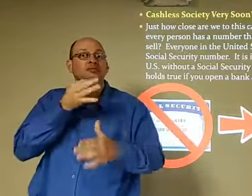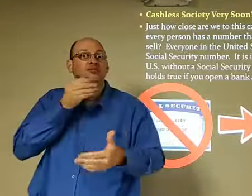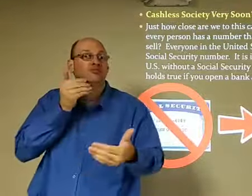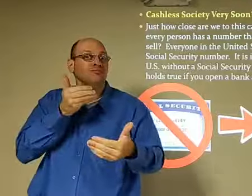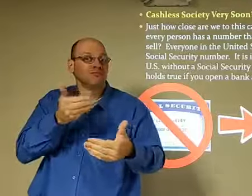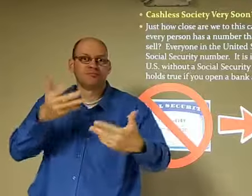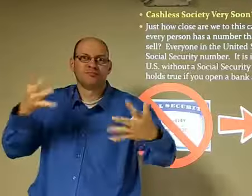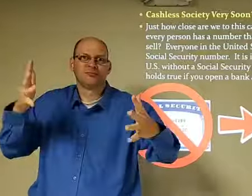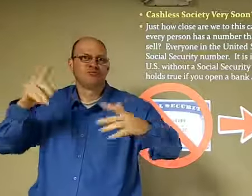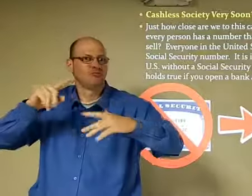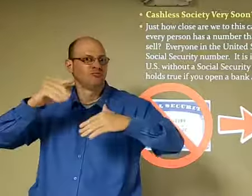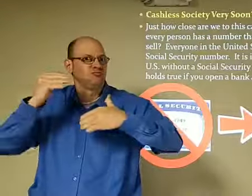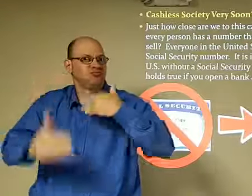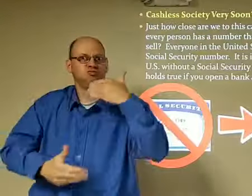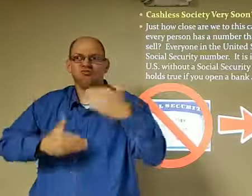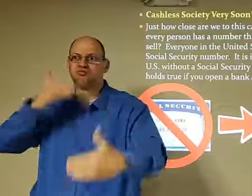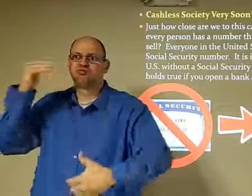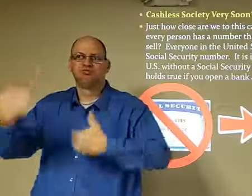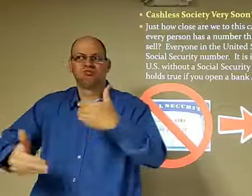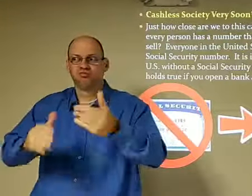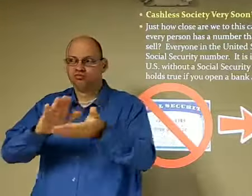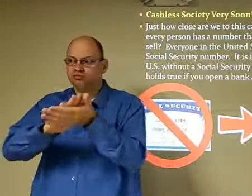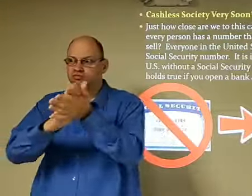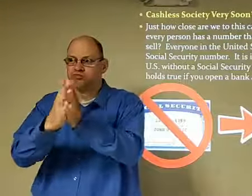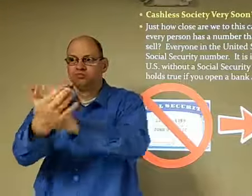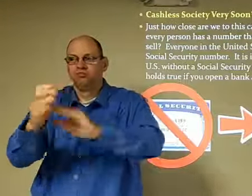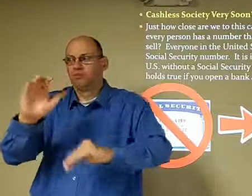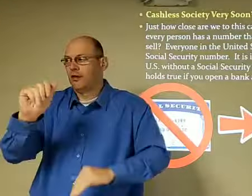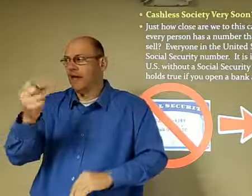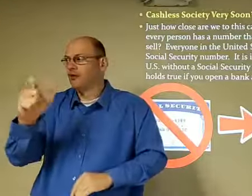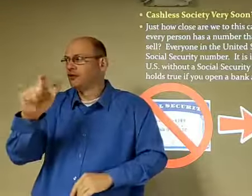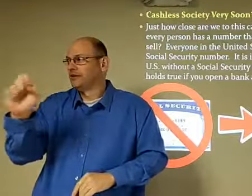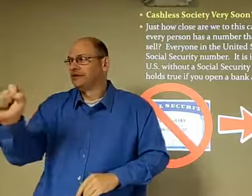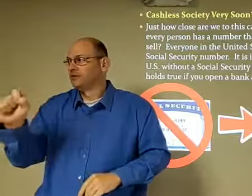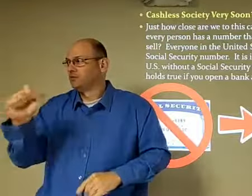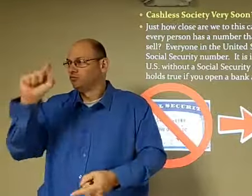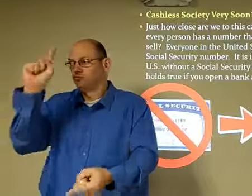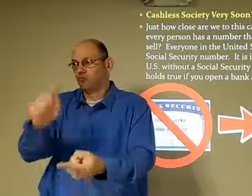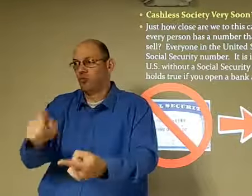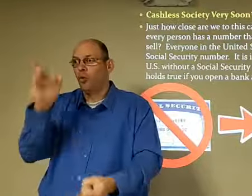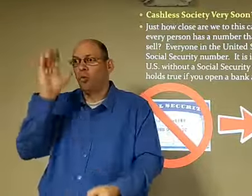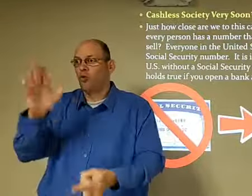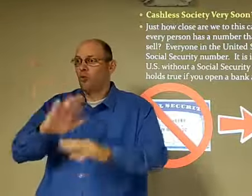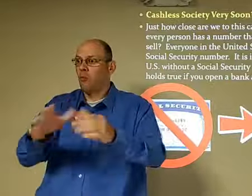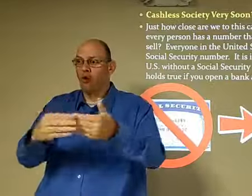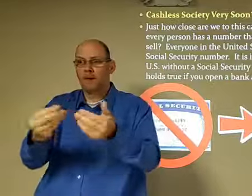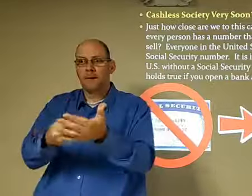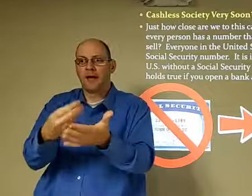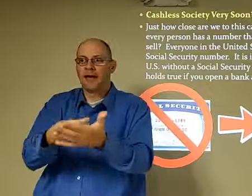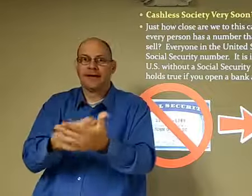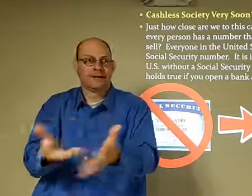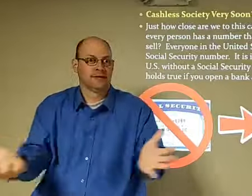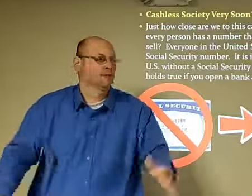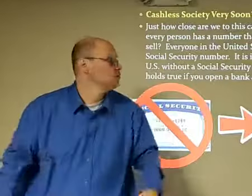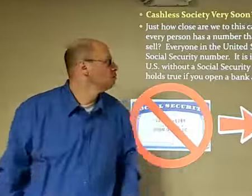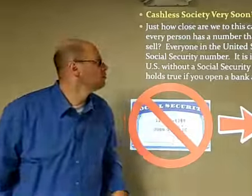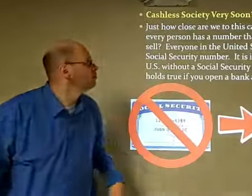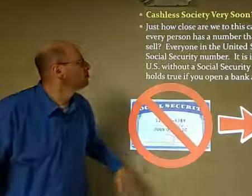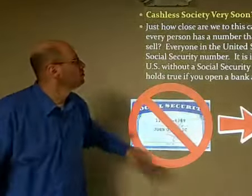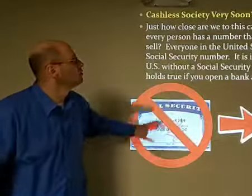forth. And so time has moved on and, you know, it's... It tends towards a cashless society. That's this